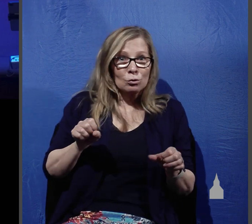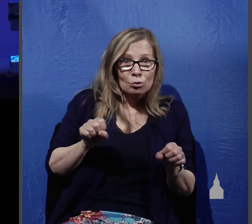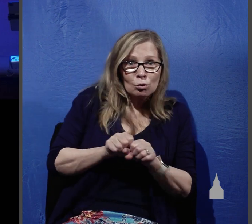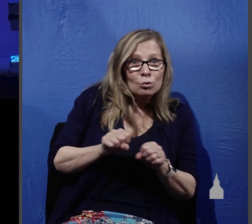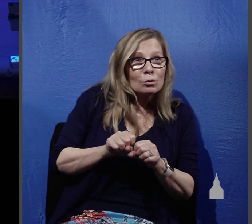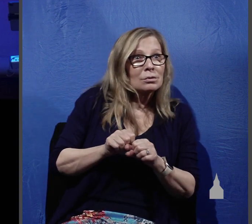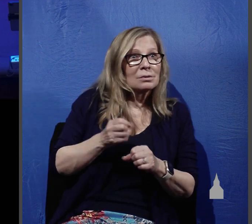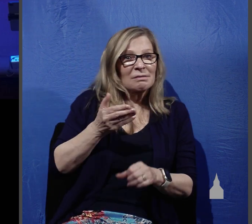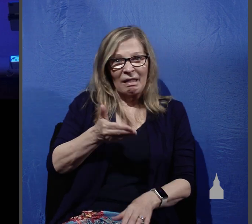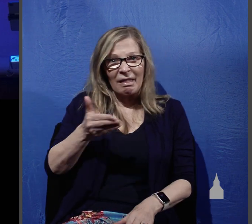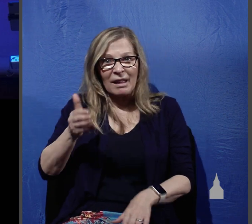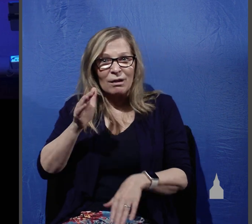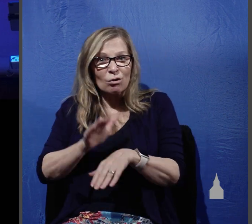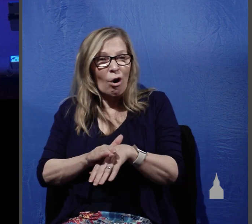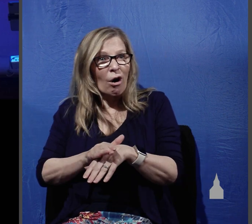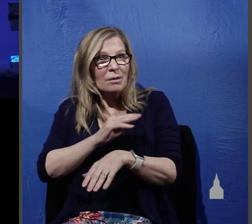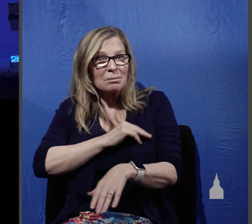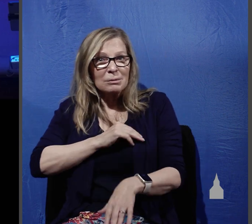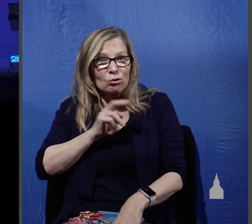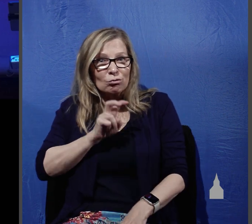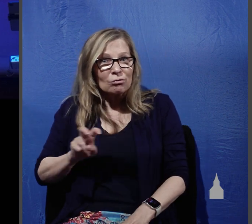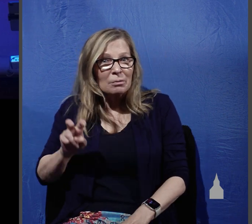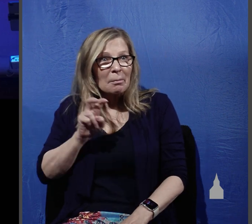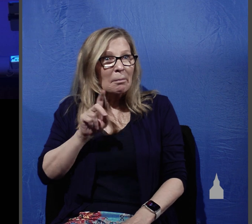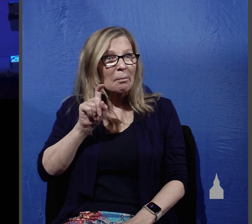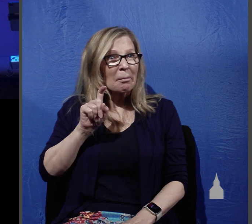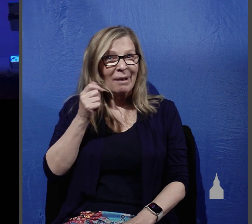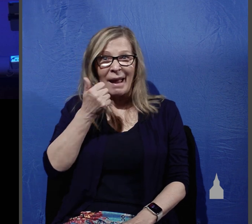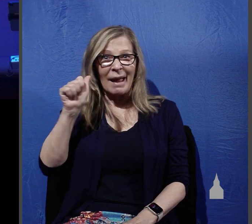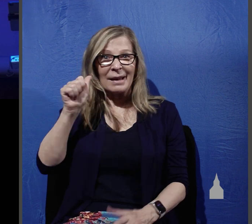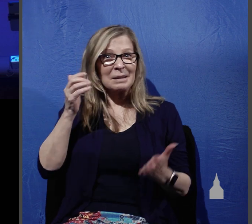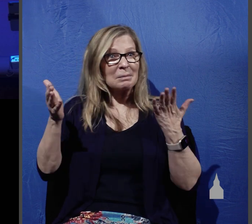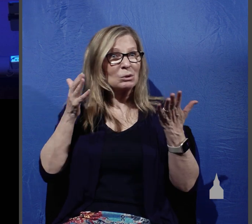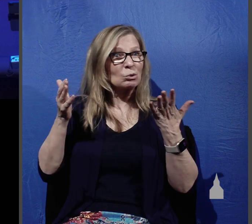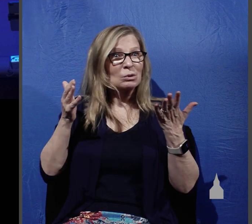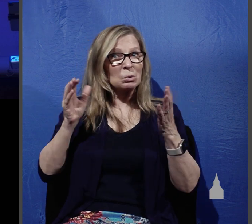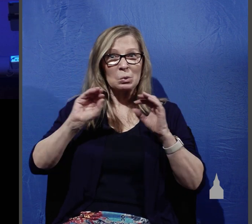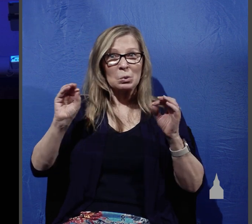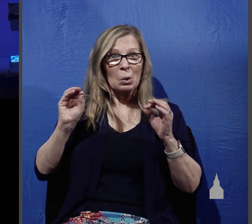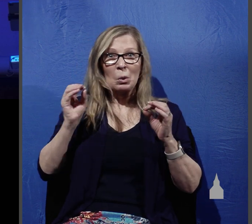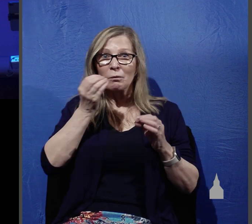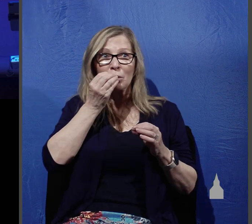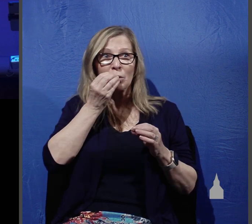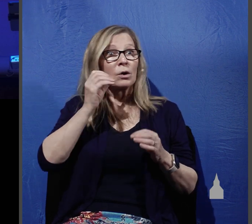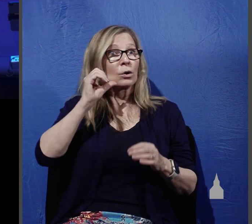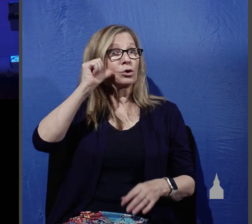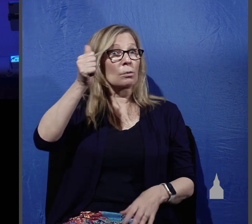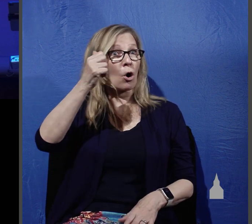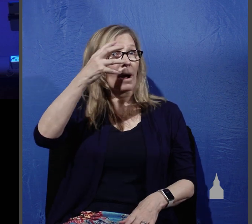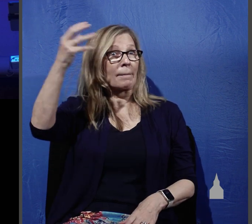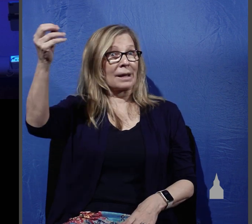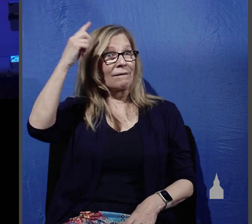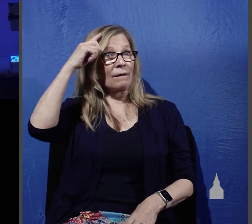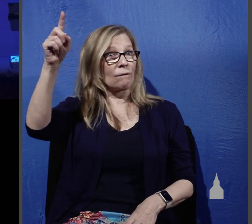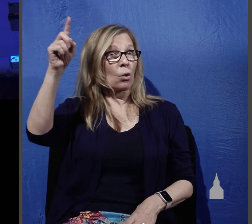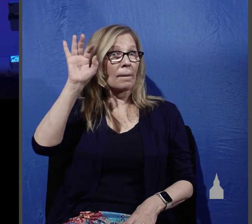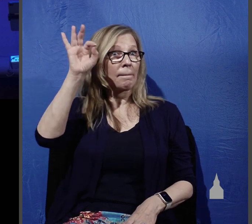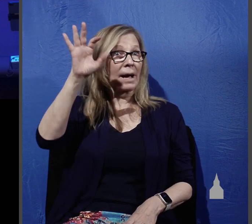supplies on a short term missions trip or any ministry endeavor for that matter tomorrow I'm leaving for an out of town pastors conference